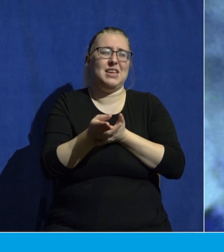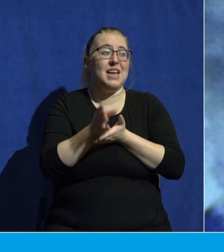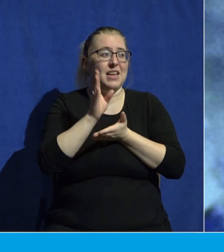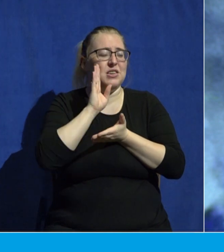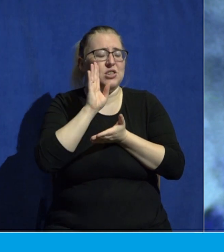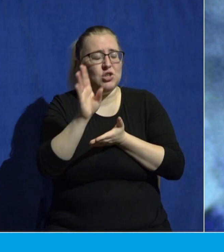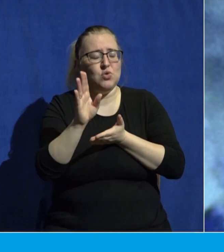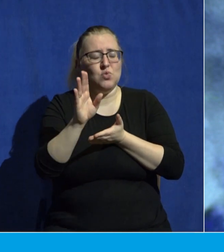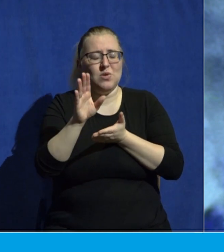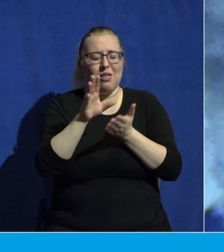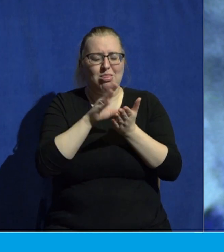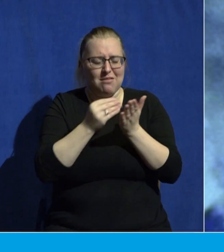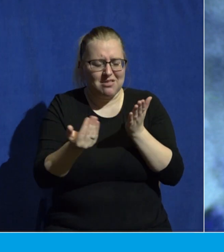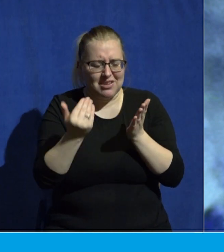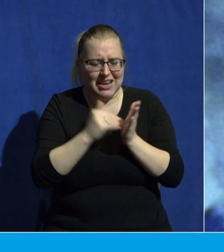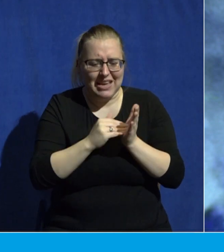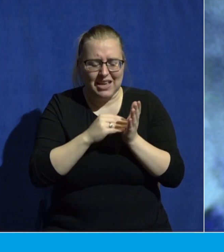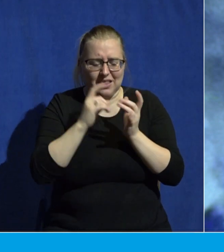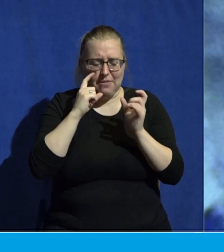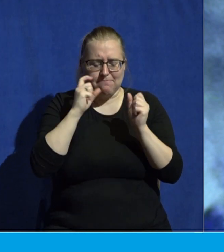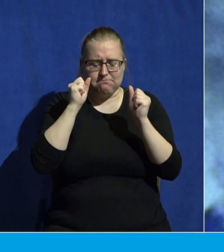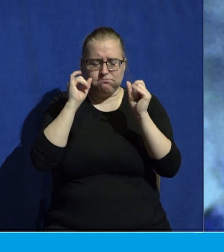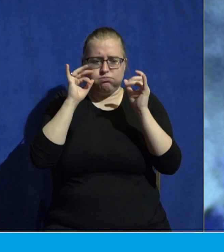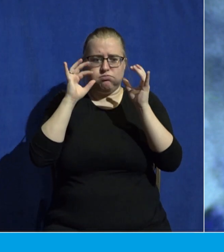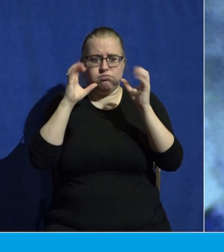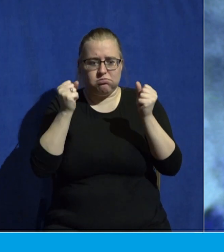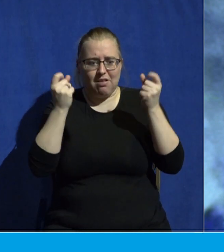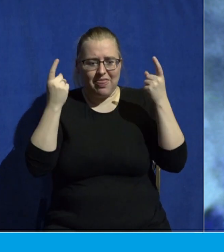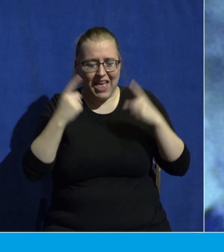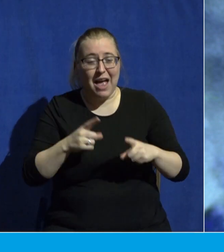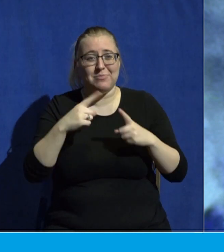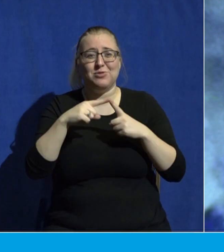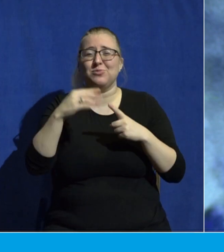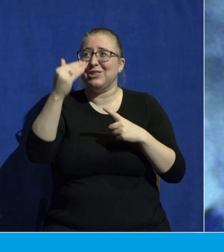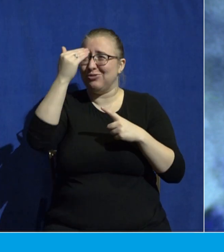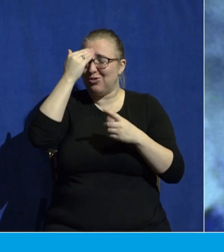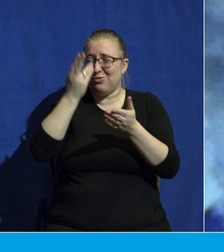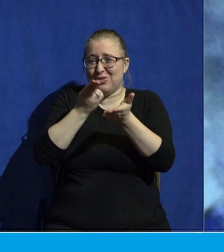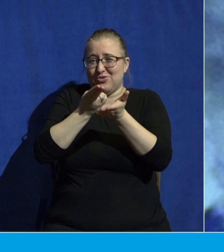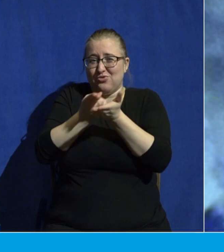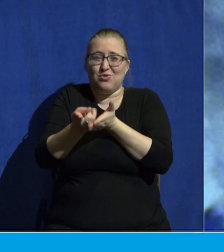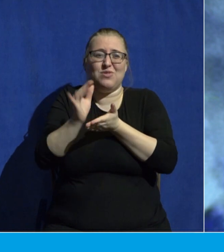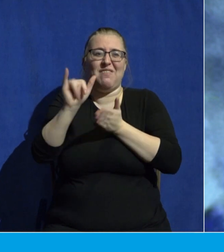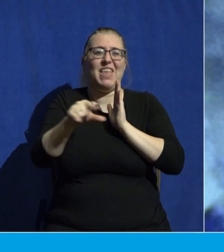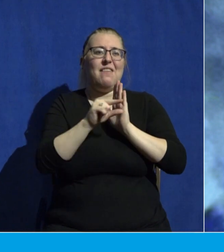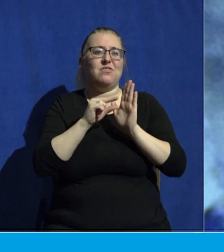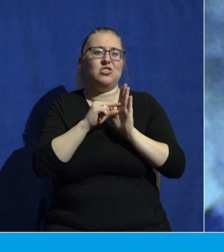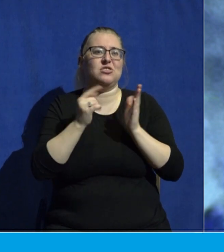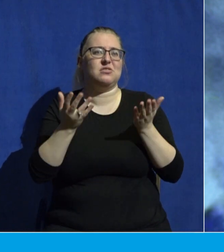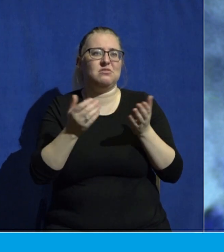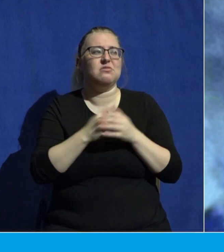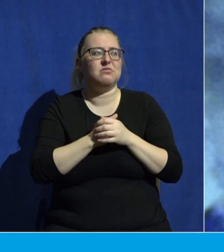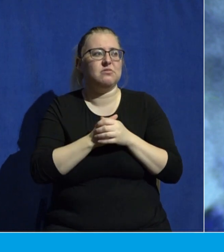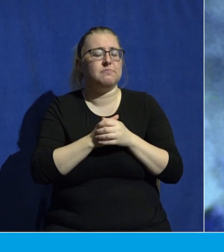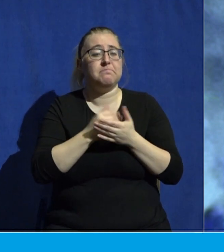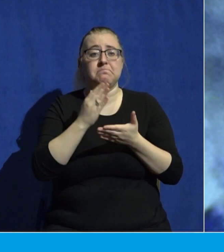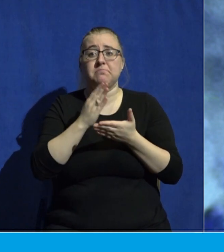and amazement that come from knowing the truths of John chapter 3, verse 16. Some of you have read it, even